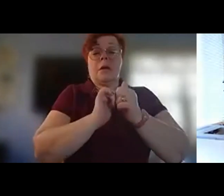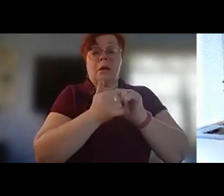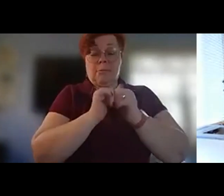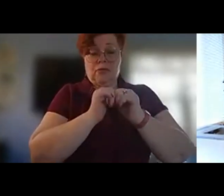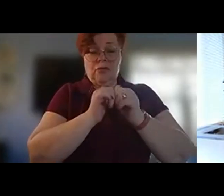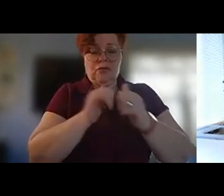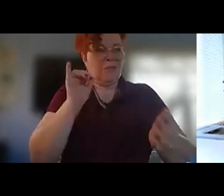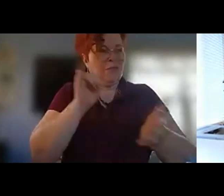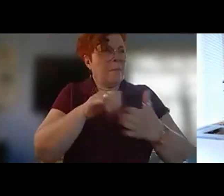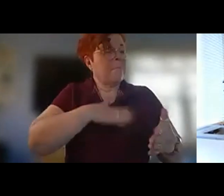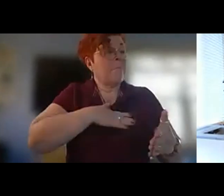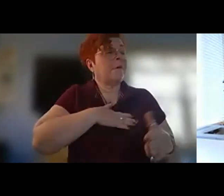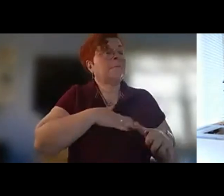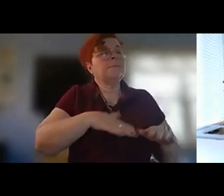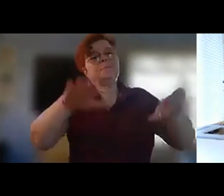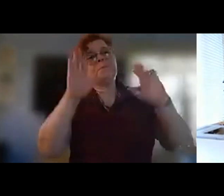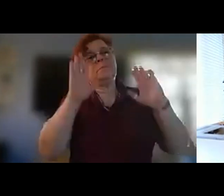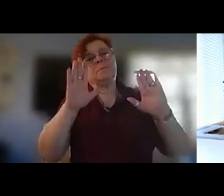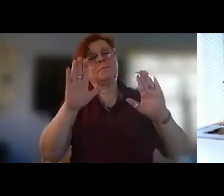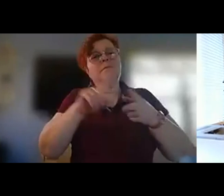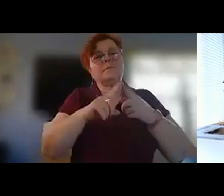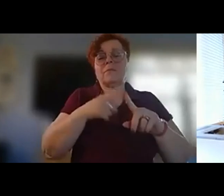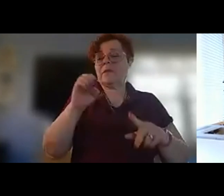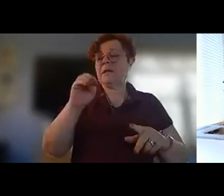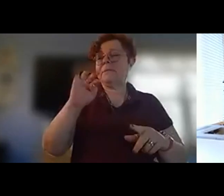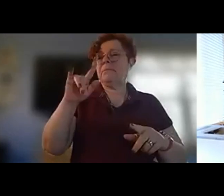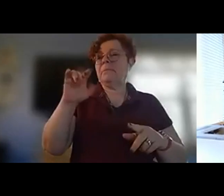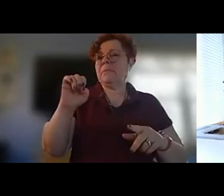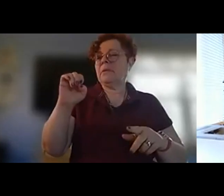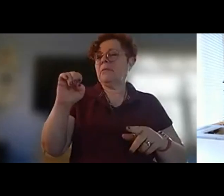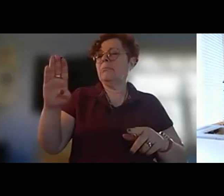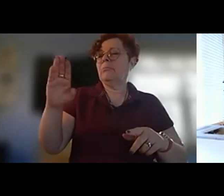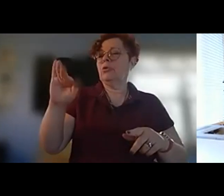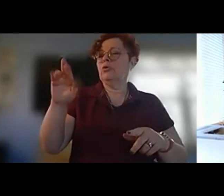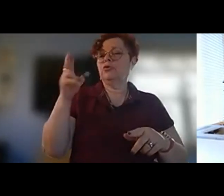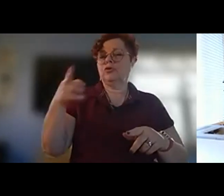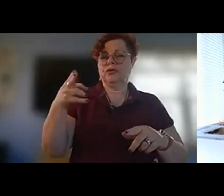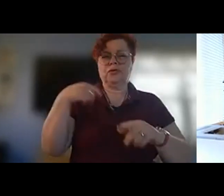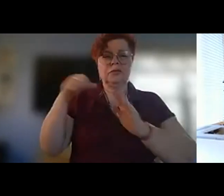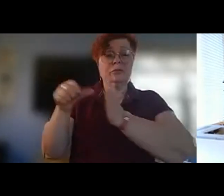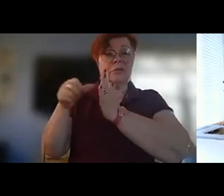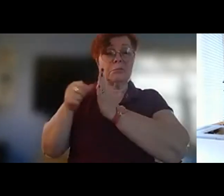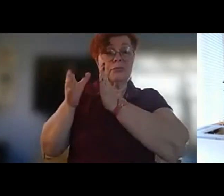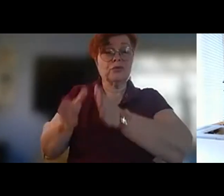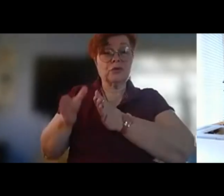wonderful friend emil birch the sculptor who's got amazing public sculptures all over new hampshire